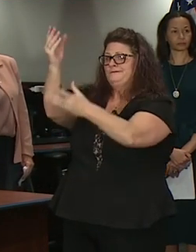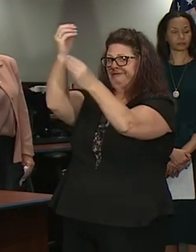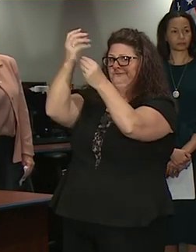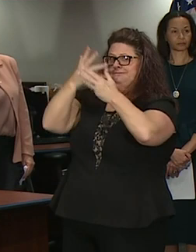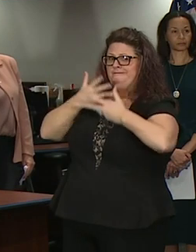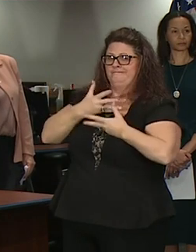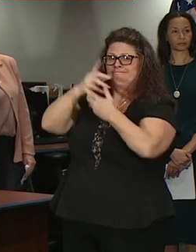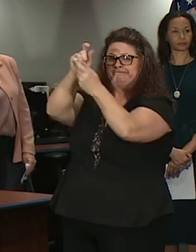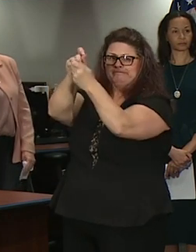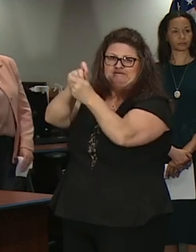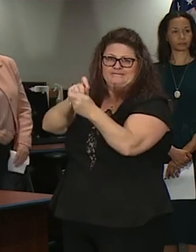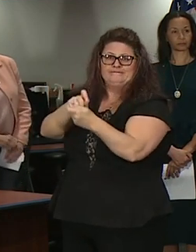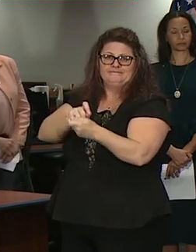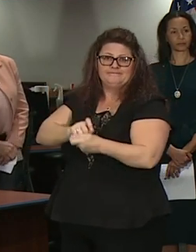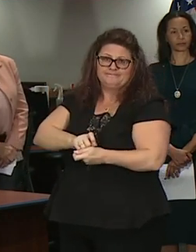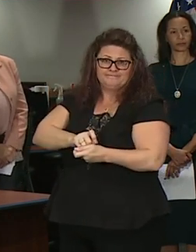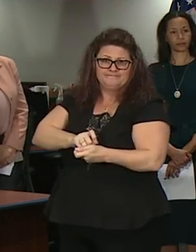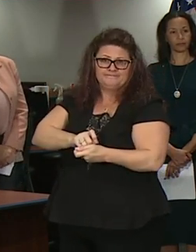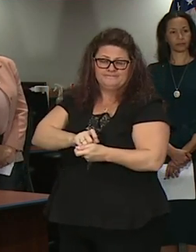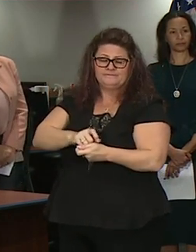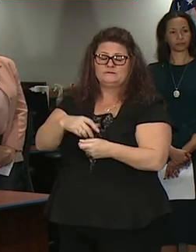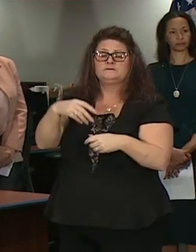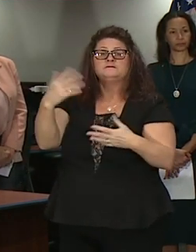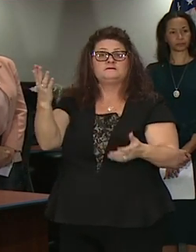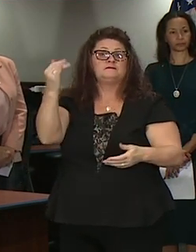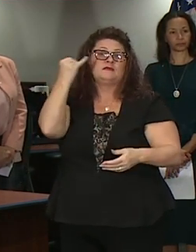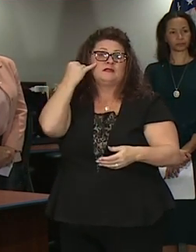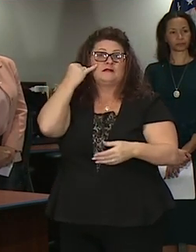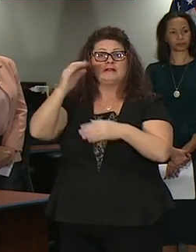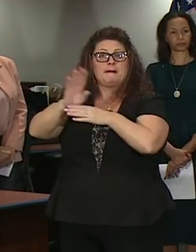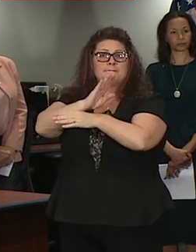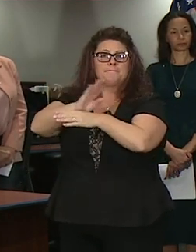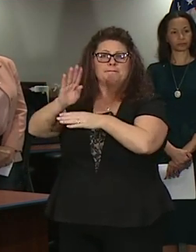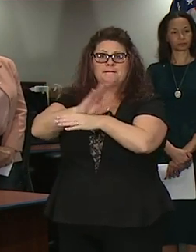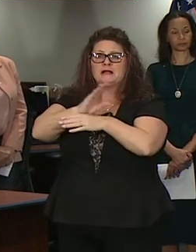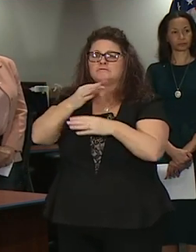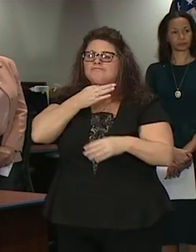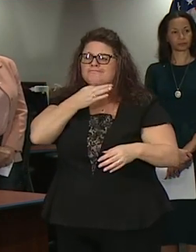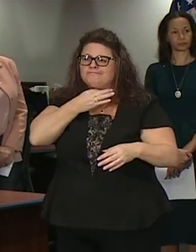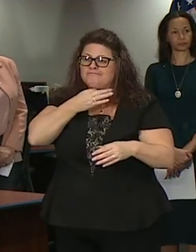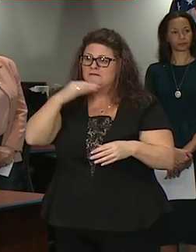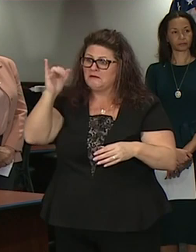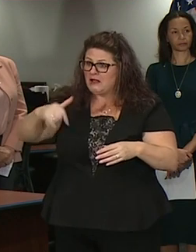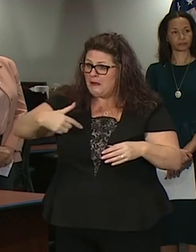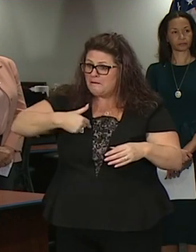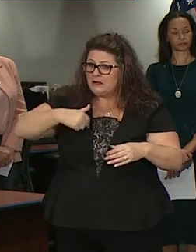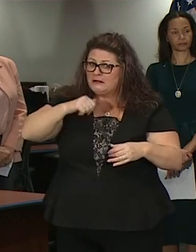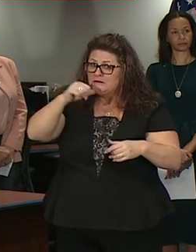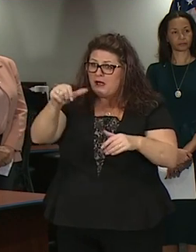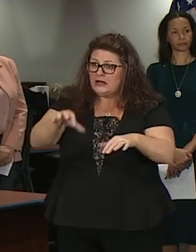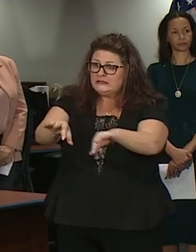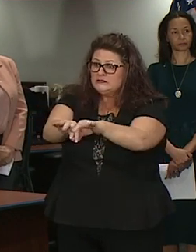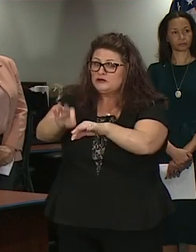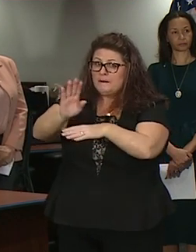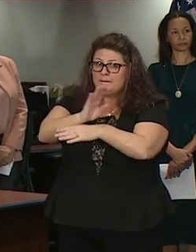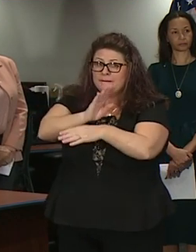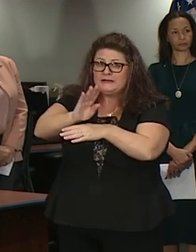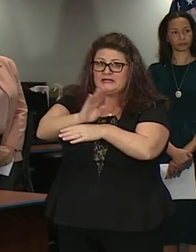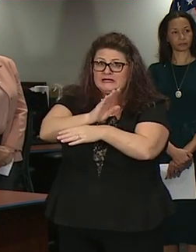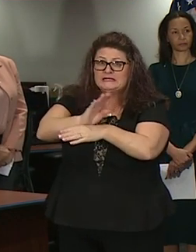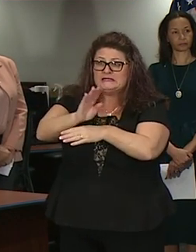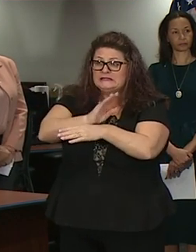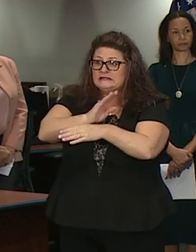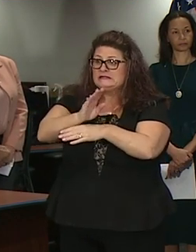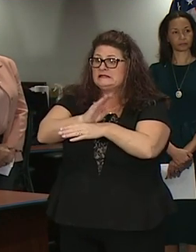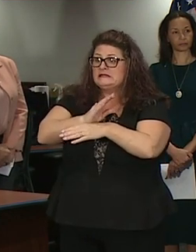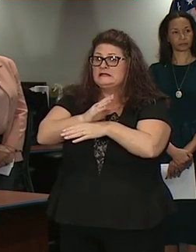determination is being made that is if a business calls in and wants to know if they are included in this or not they should continue